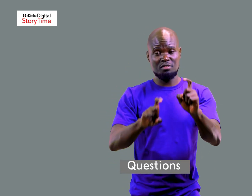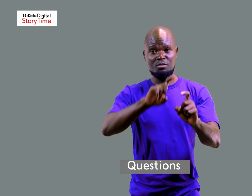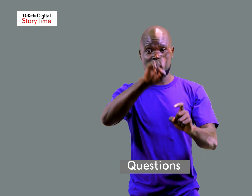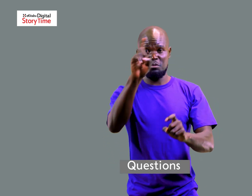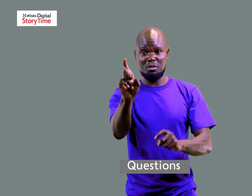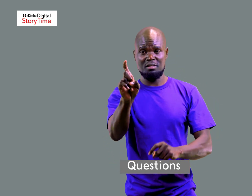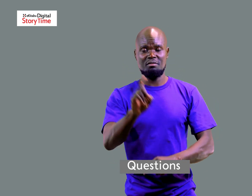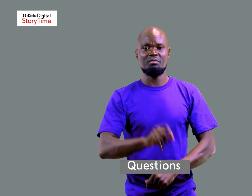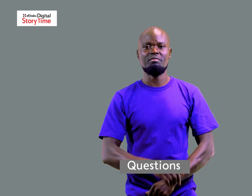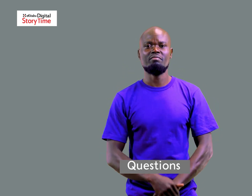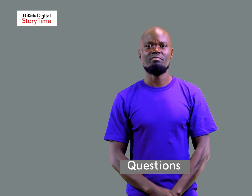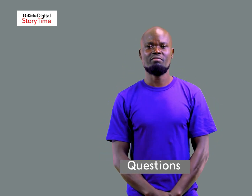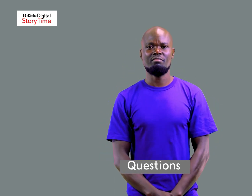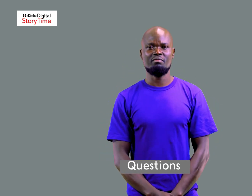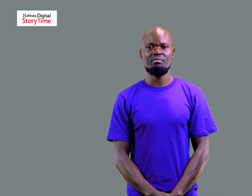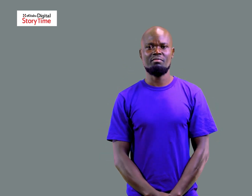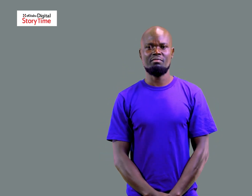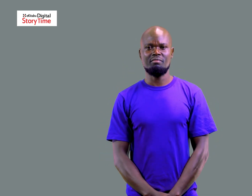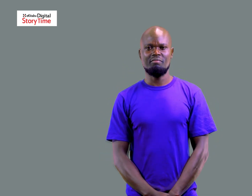Questions.